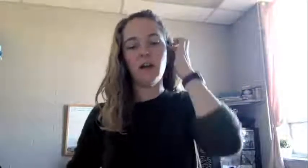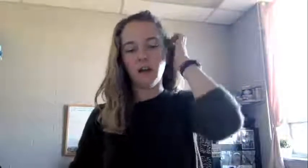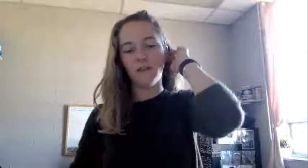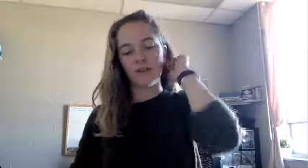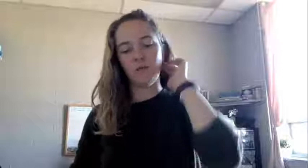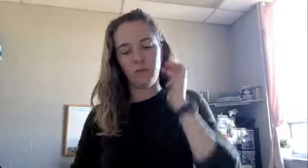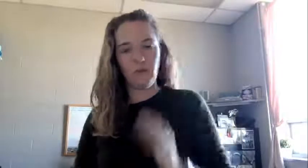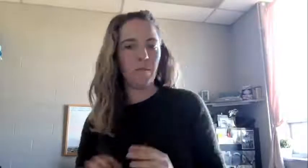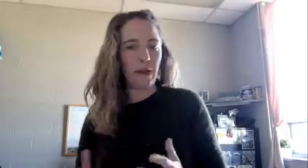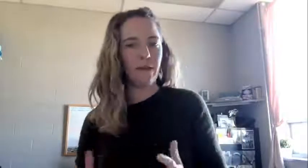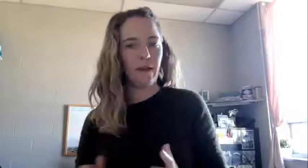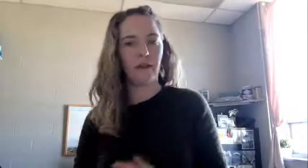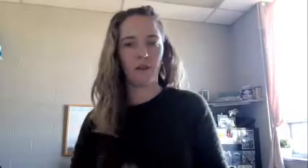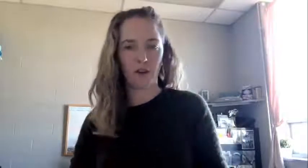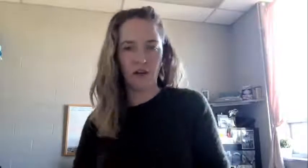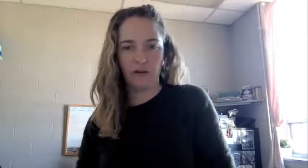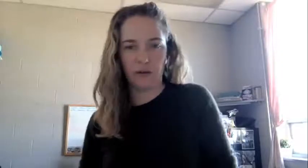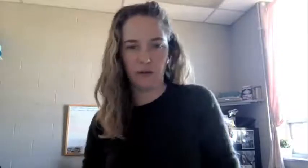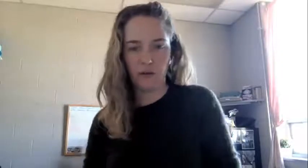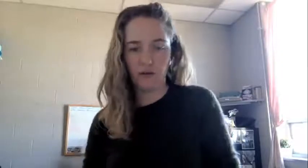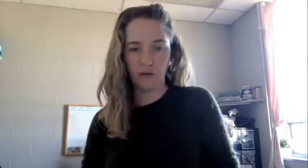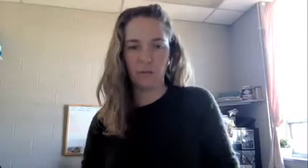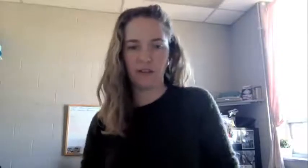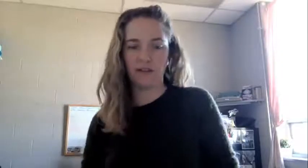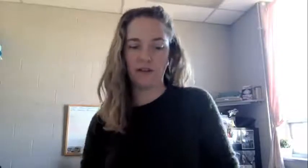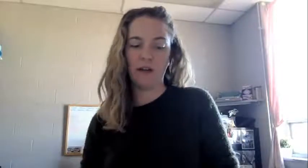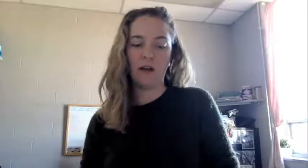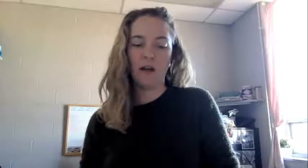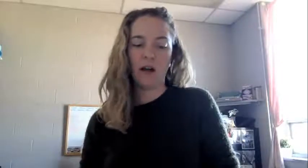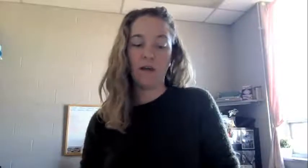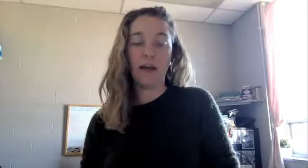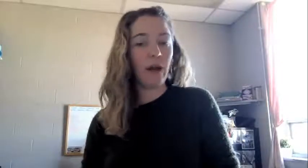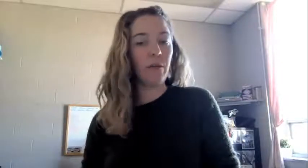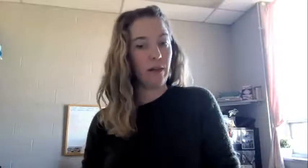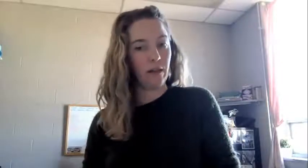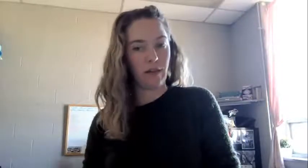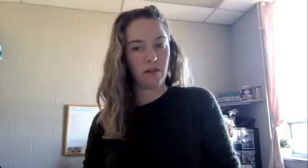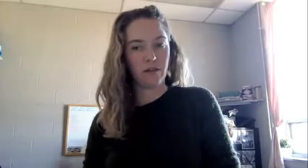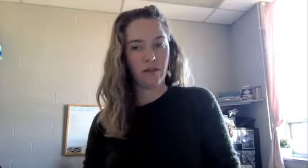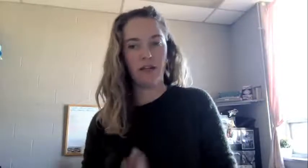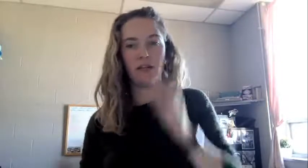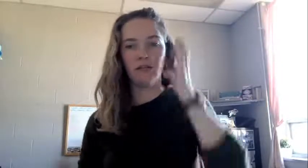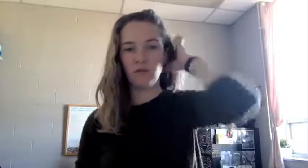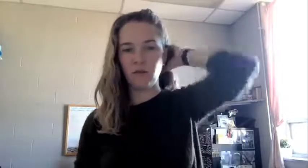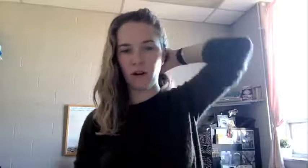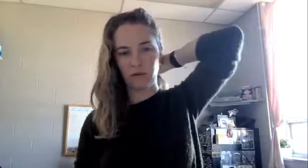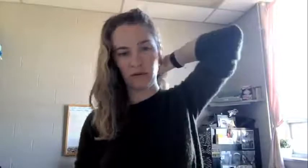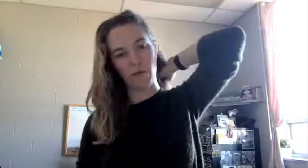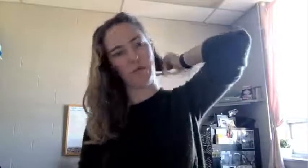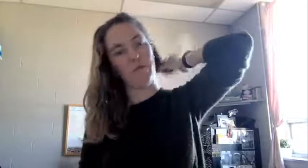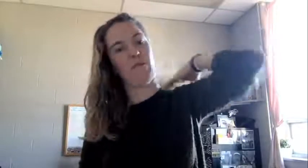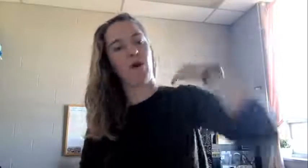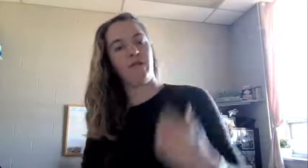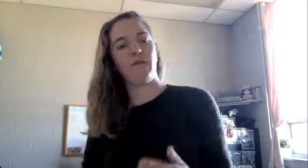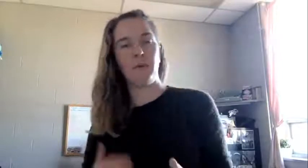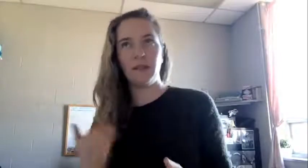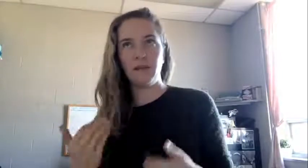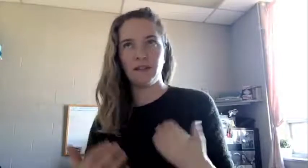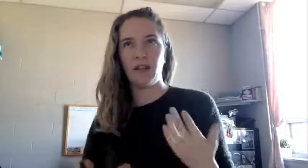that's the main thing that they're going to evaluate you based on. And I really like research and I knew that it was an important part for me because it